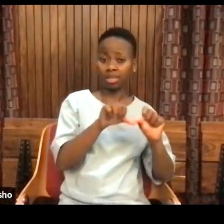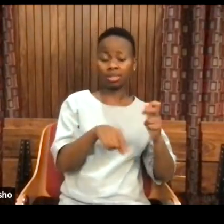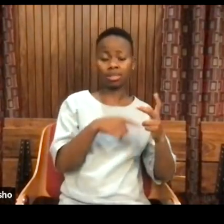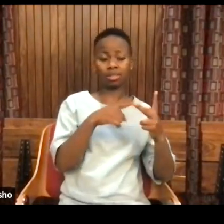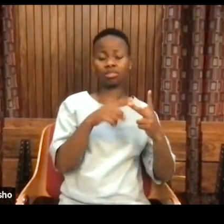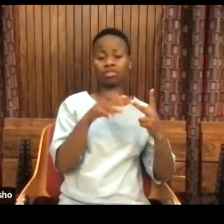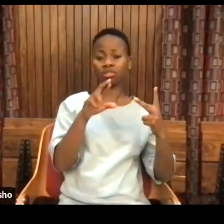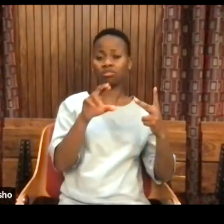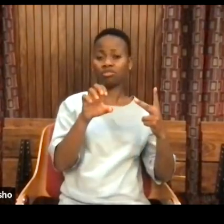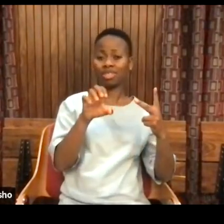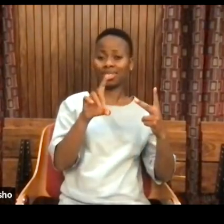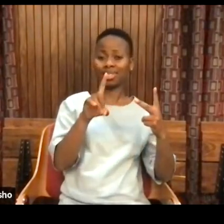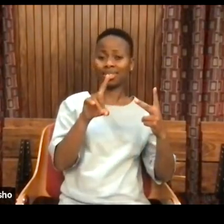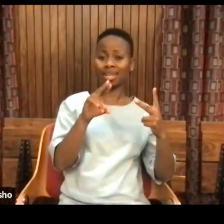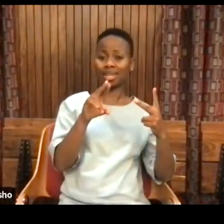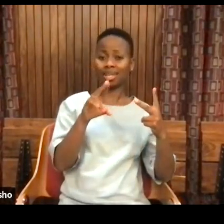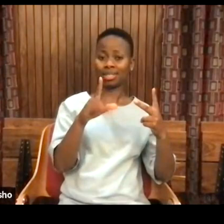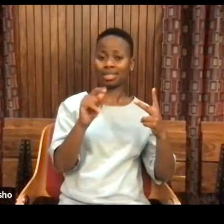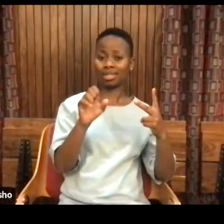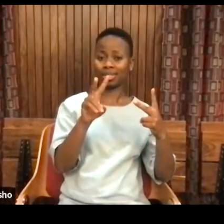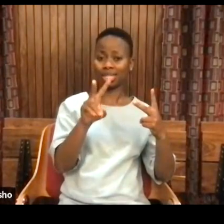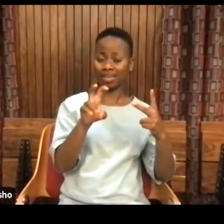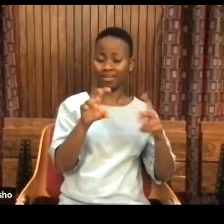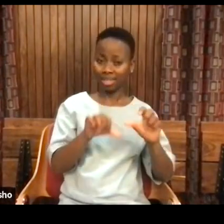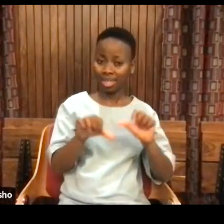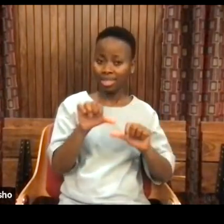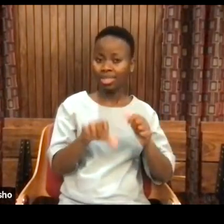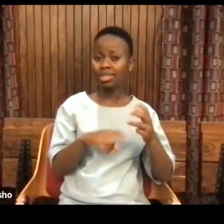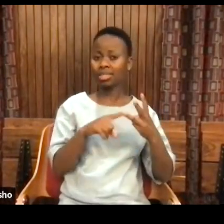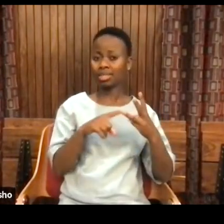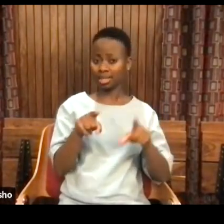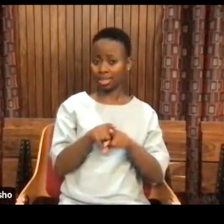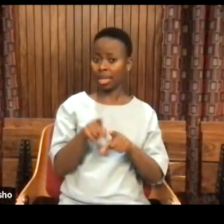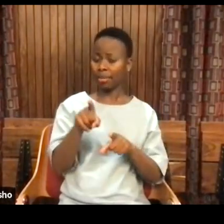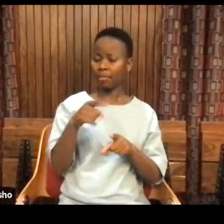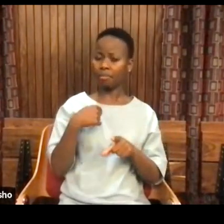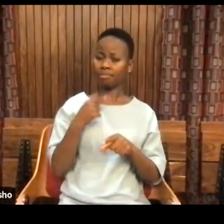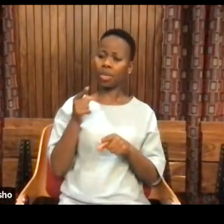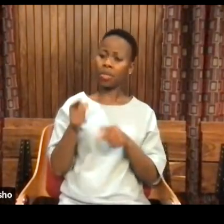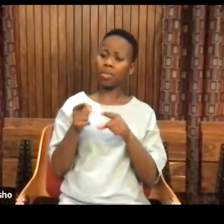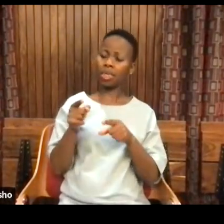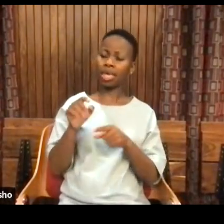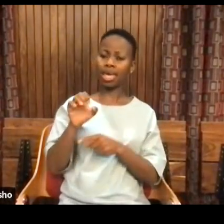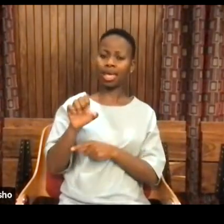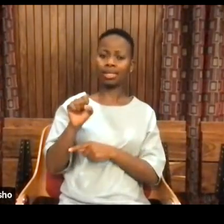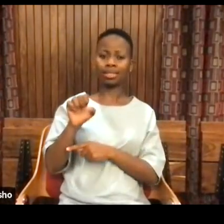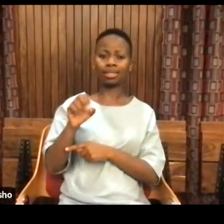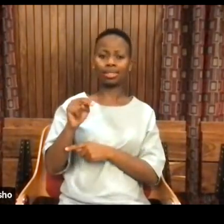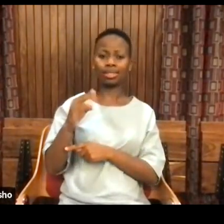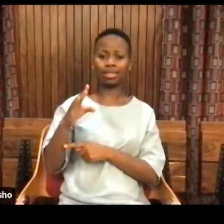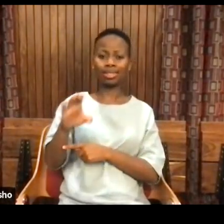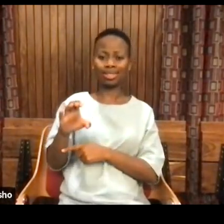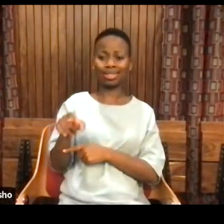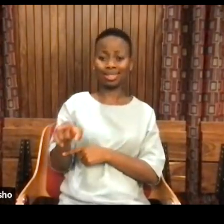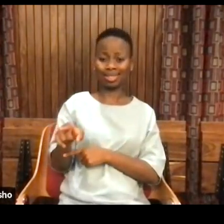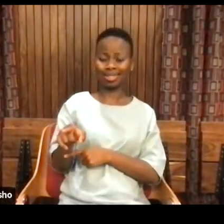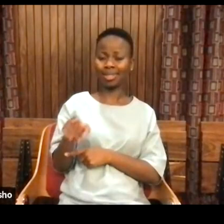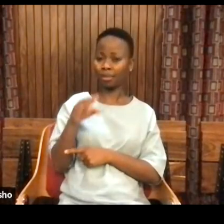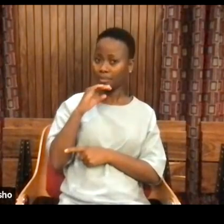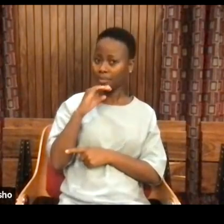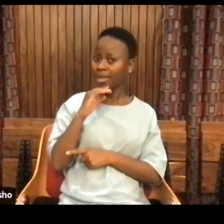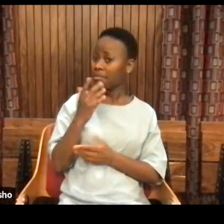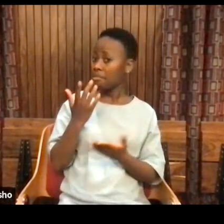reductive science. You know, that little critique I gave about essence, that was also basically the idea that that there cannot be a